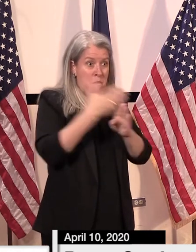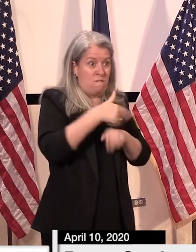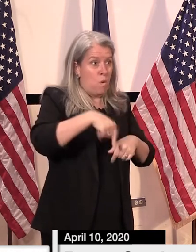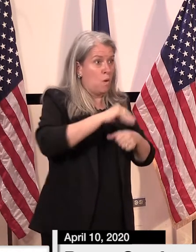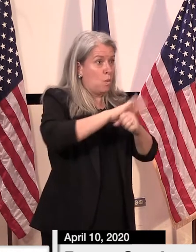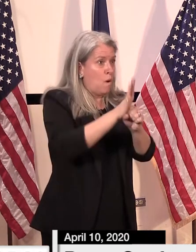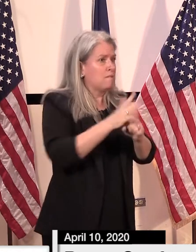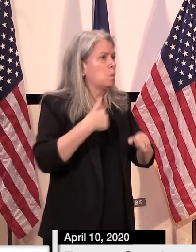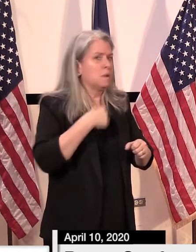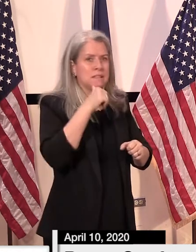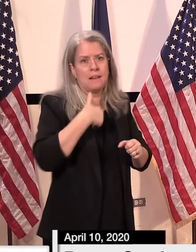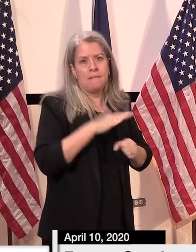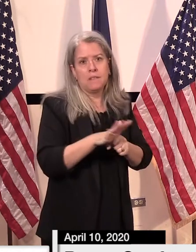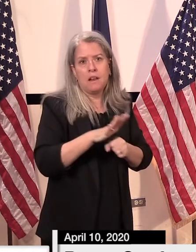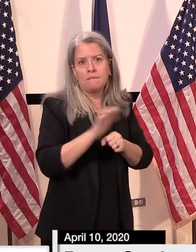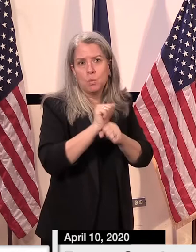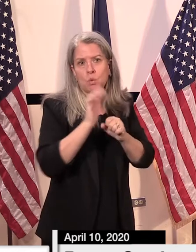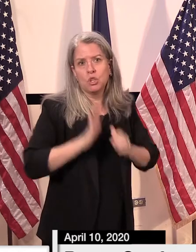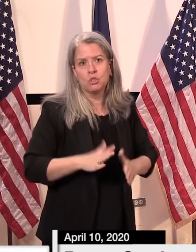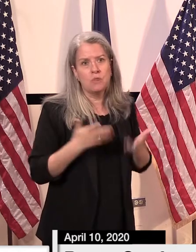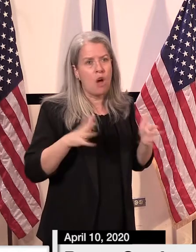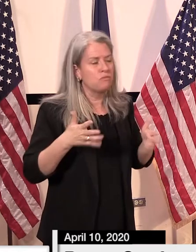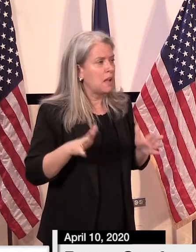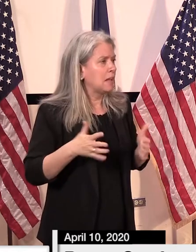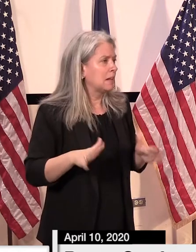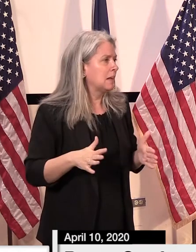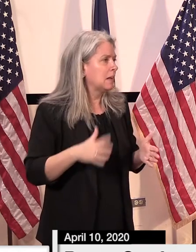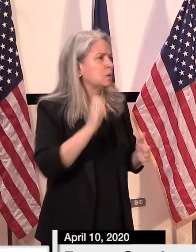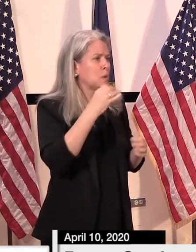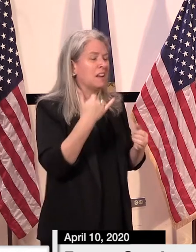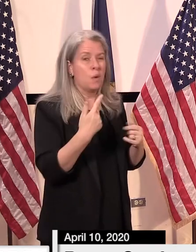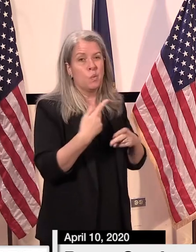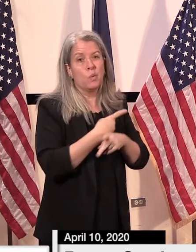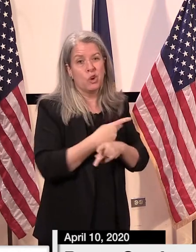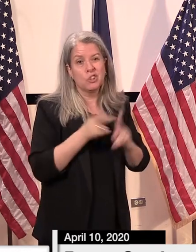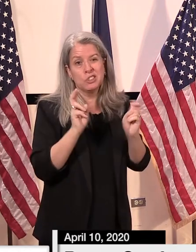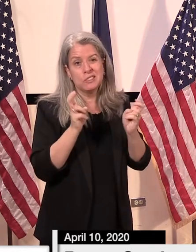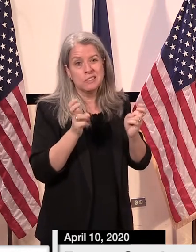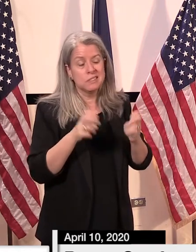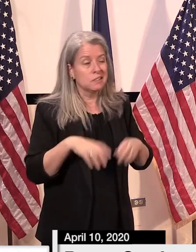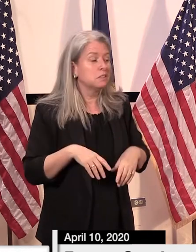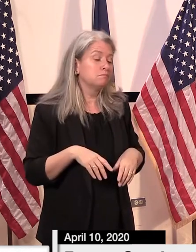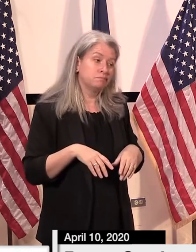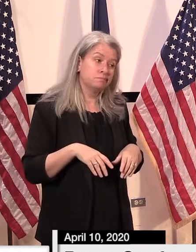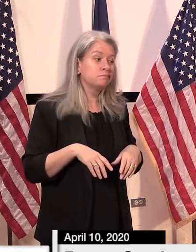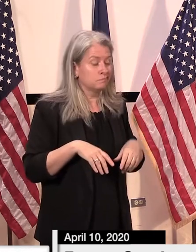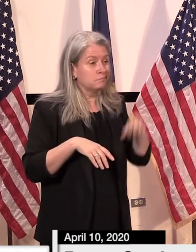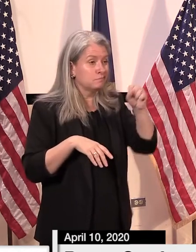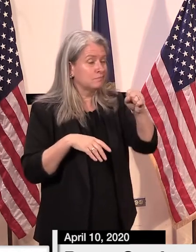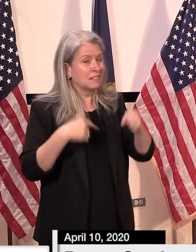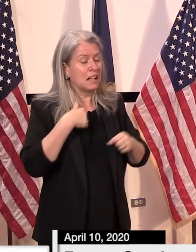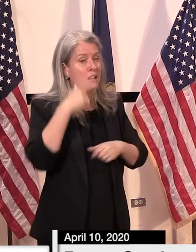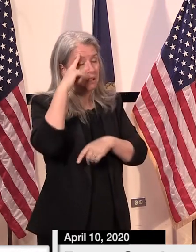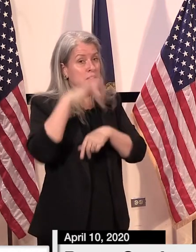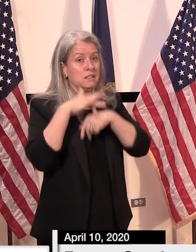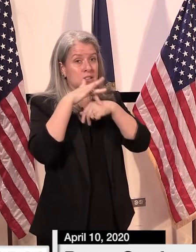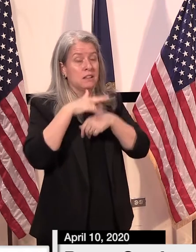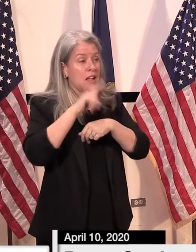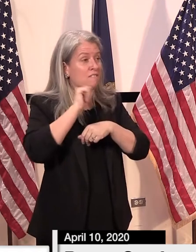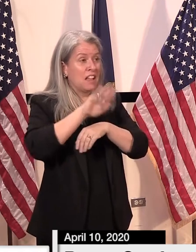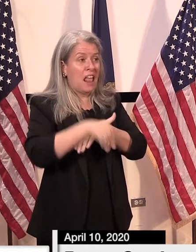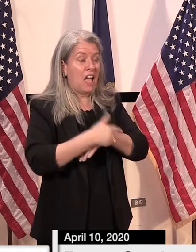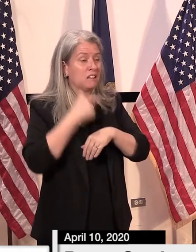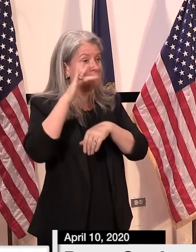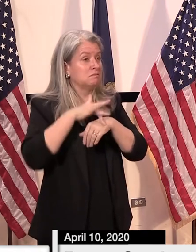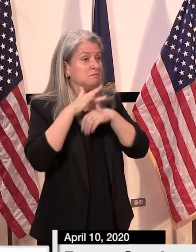uh this covet crisis so um it's uh it's become more and more of an issue and it's something that that literally keeps me up at night if we